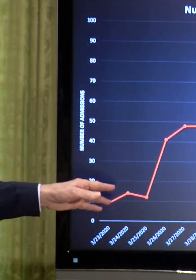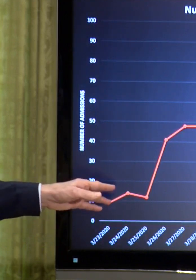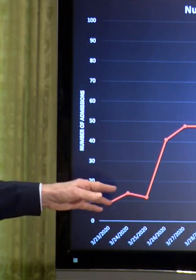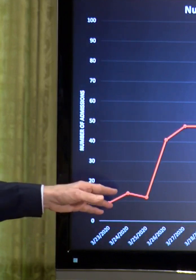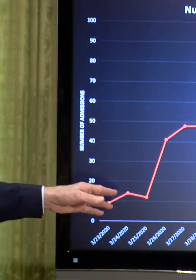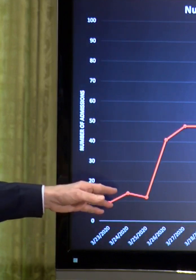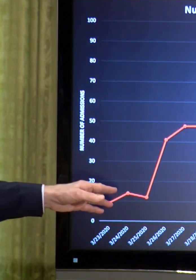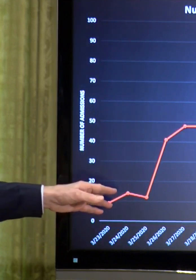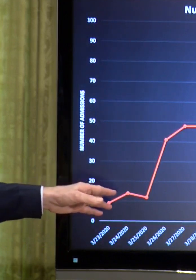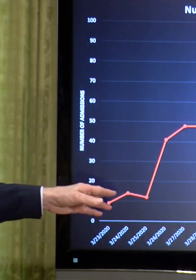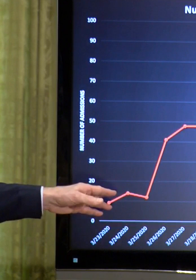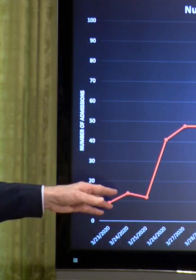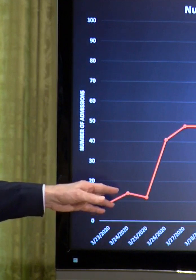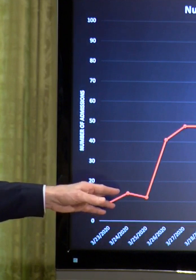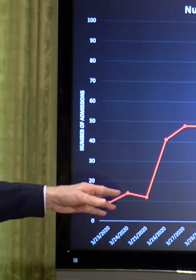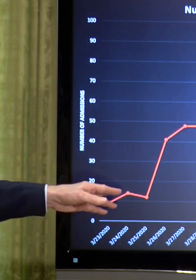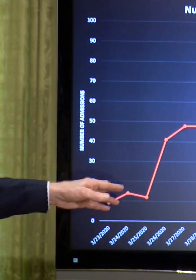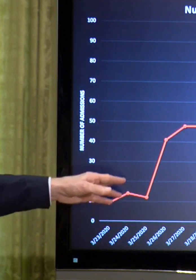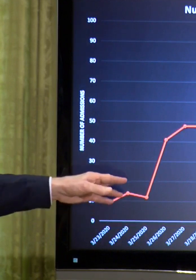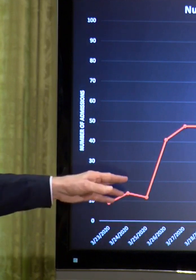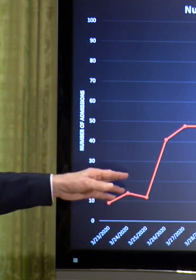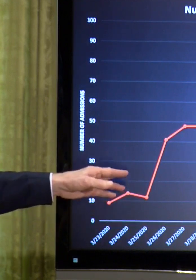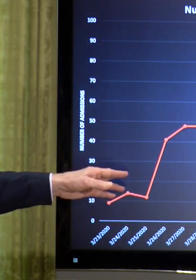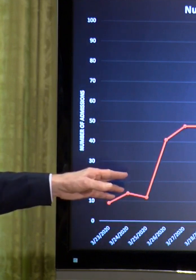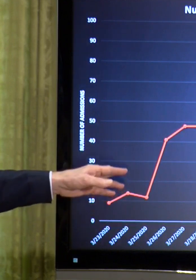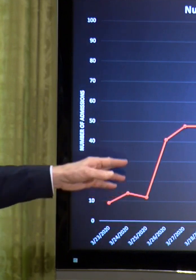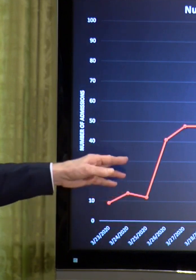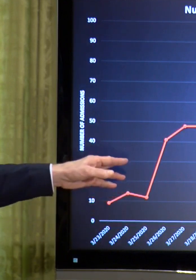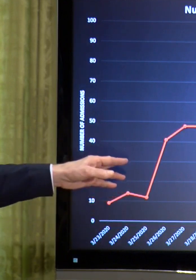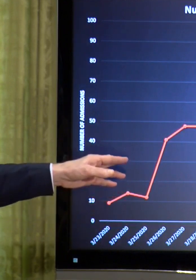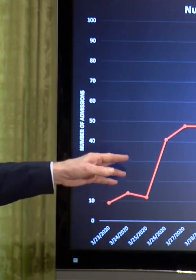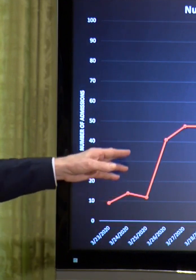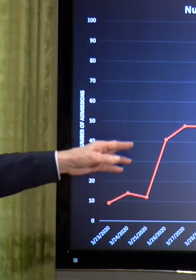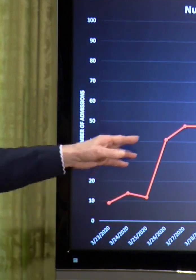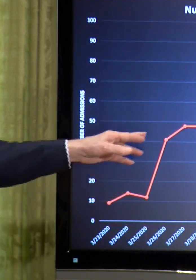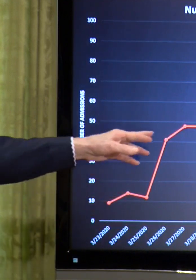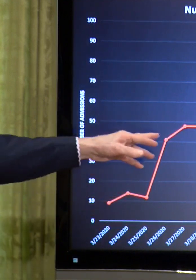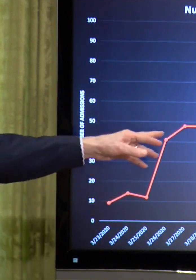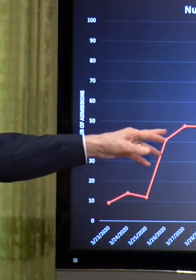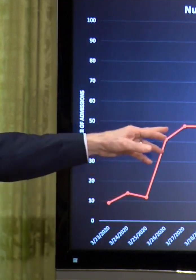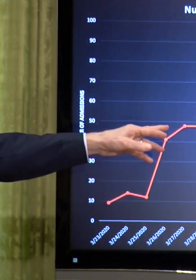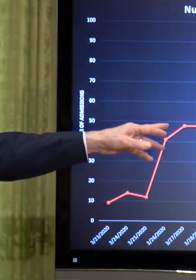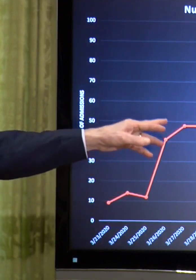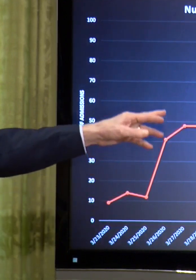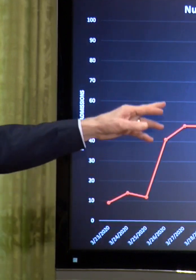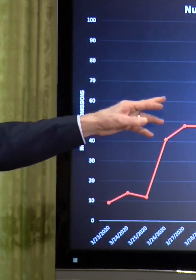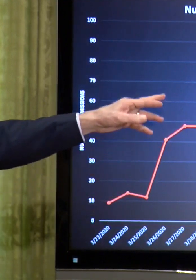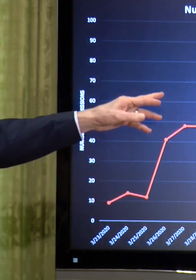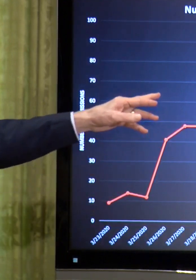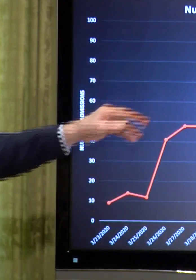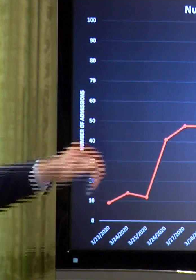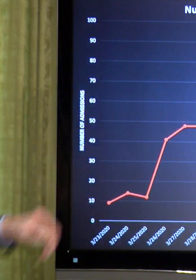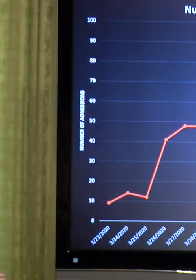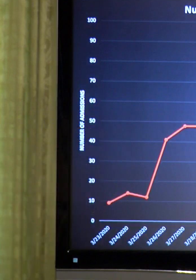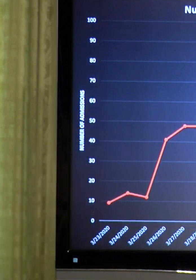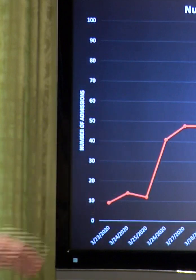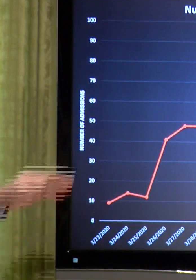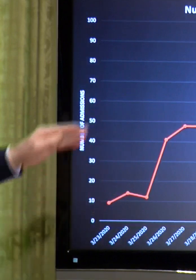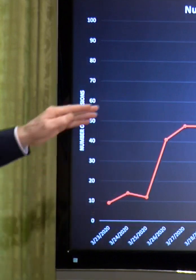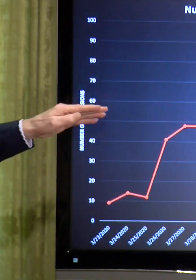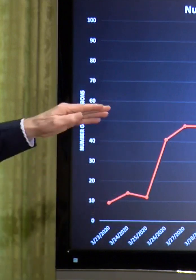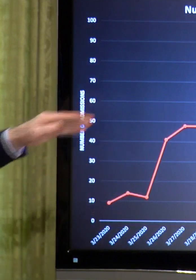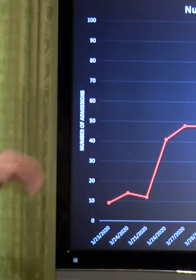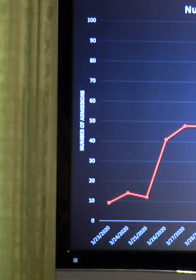are total numbers that are hospitalized. And then, of course, it goes up where it was 48, and then it goes up to